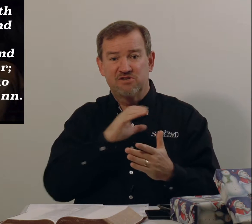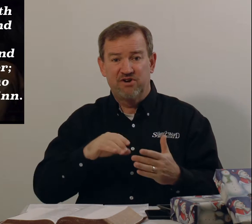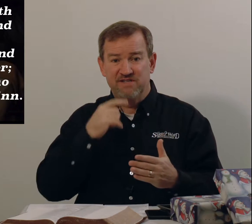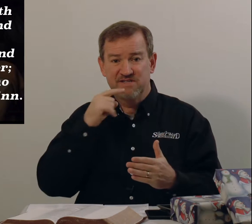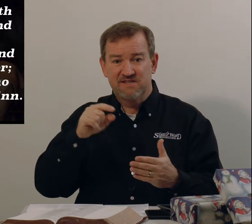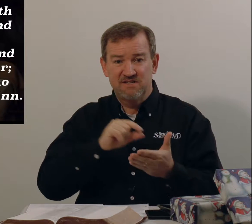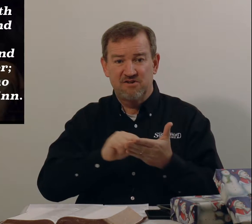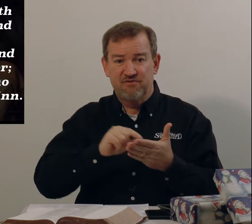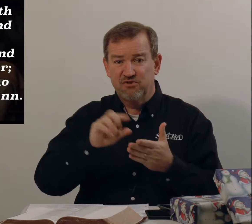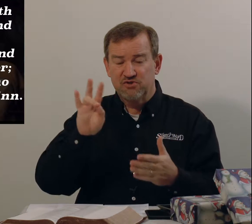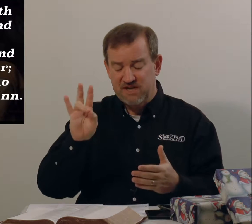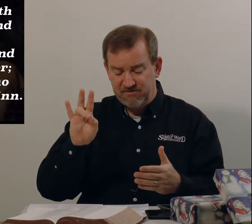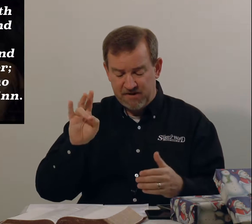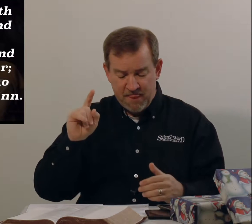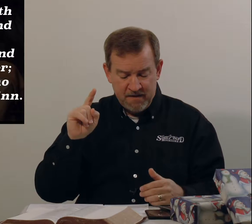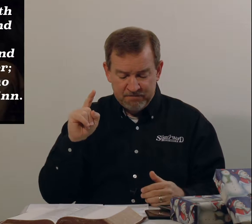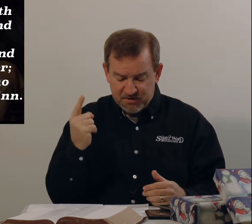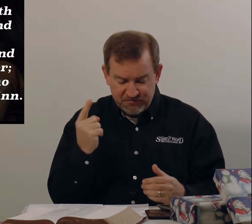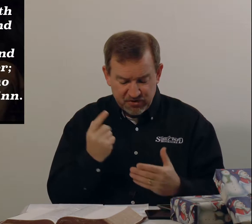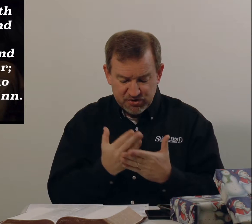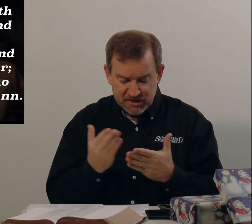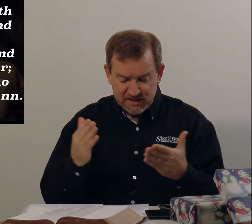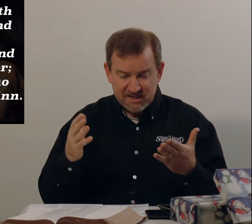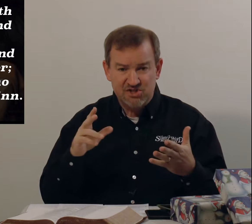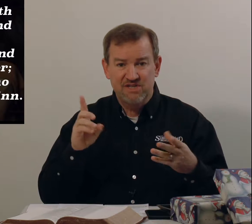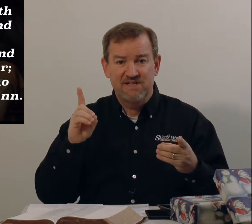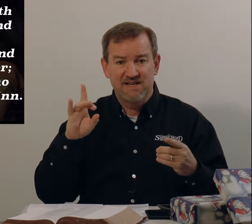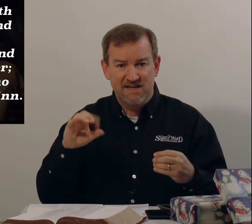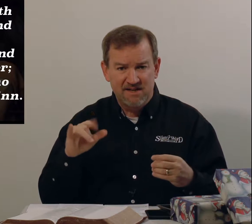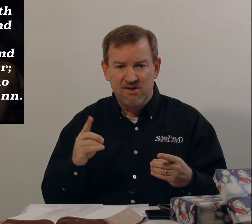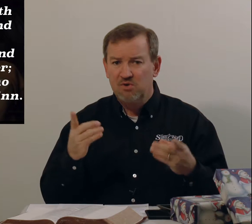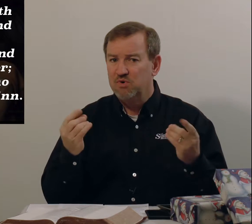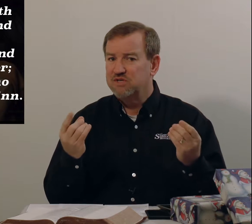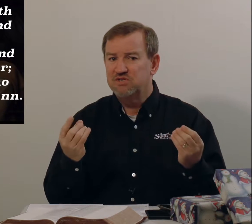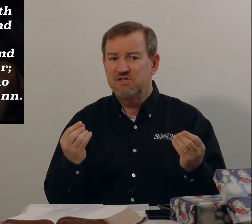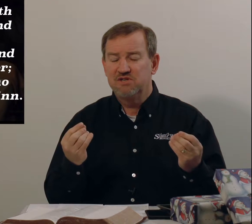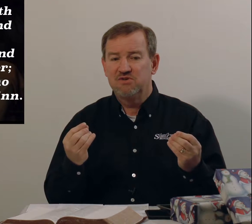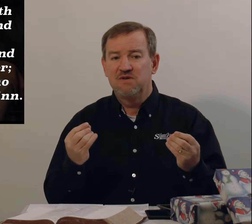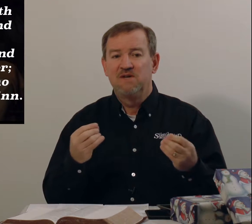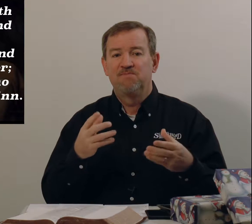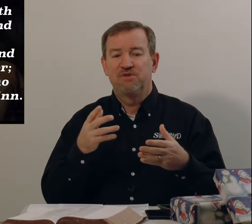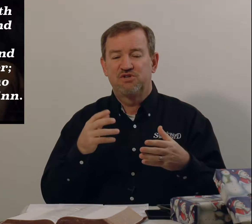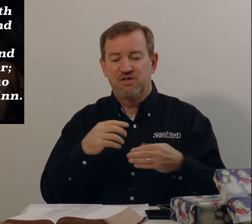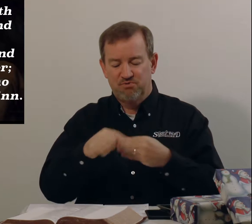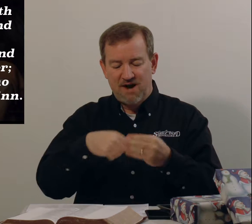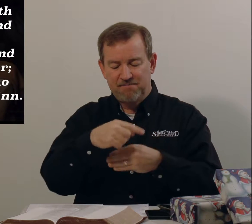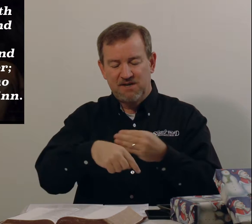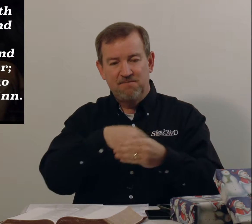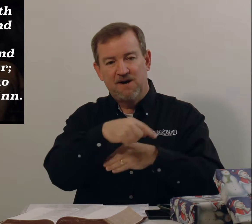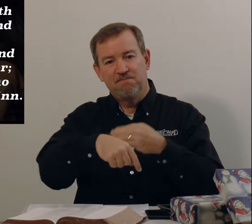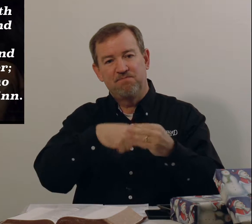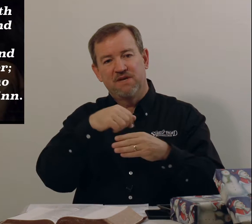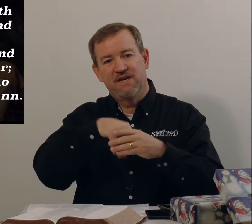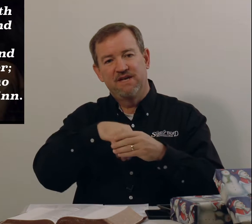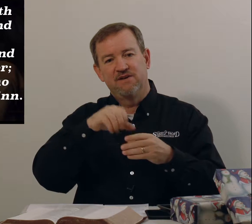Christ, it says here in verse 7, the first thing that she did, what did she do? She wrapped him up in